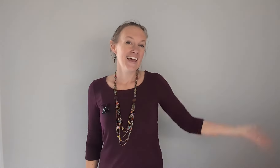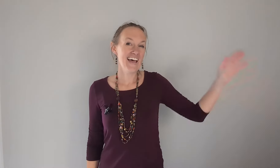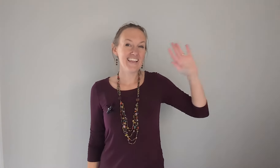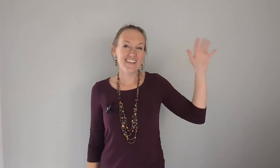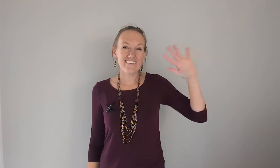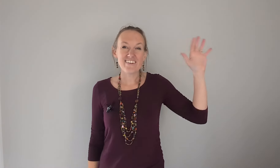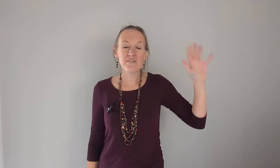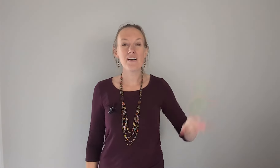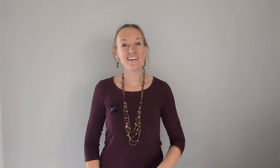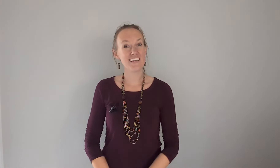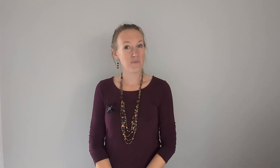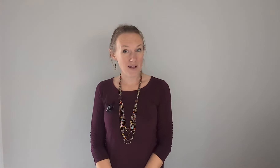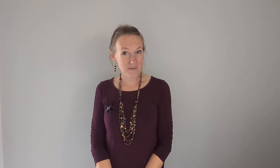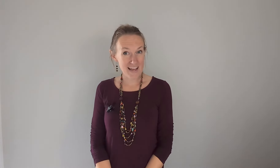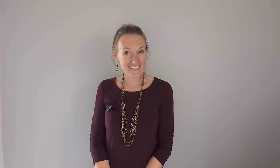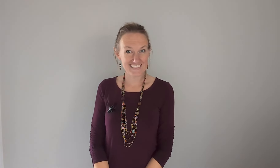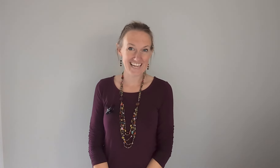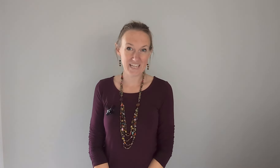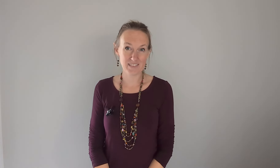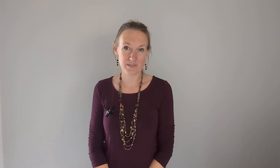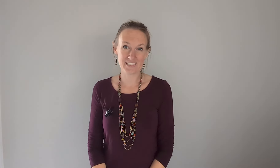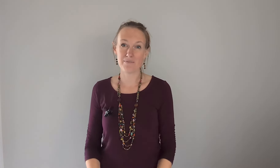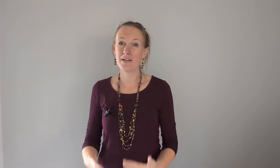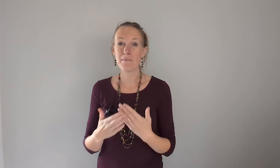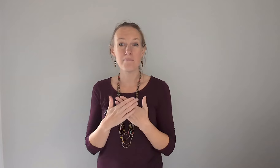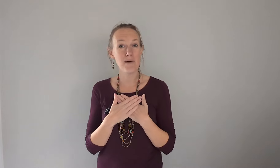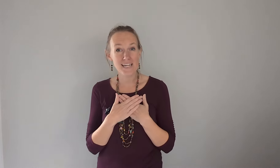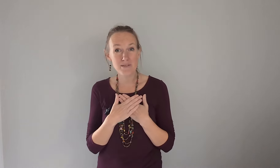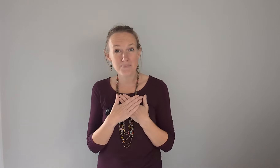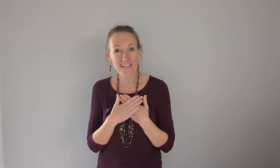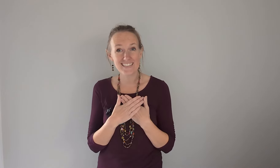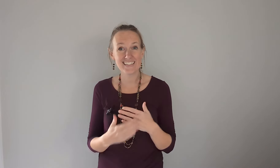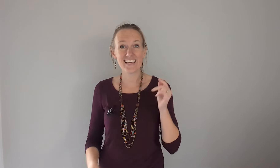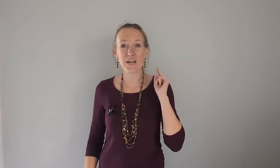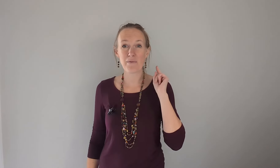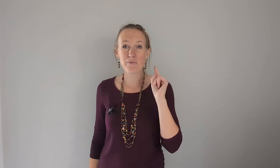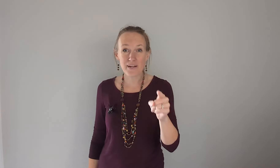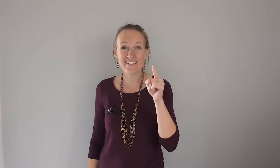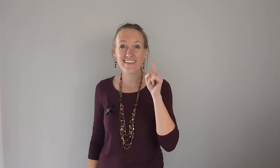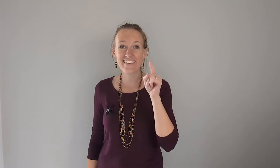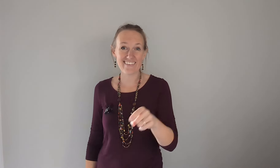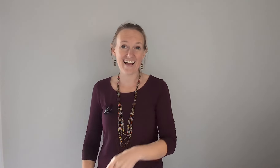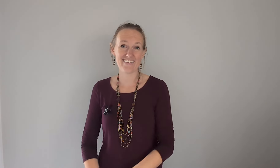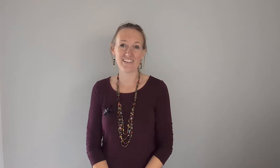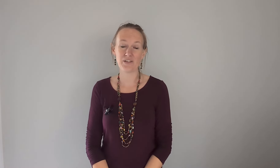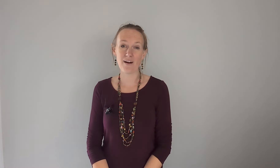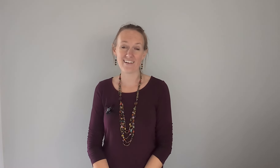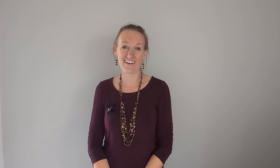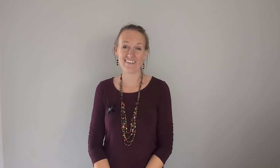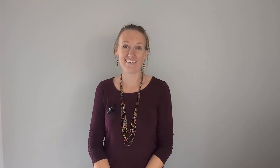hello everyone and welcome back to sign language worship my name is mandy and i'm really glad that you are here